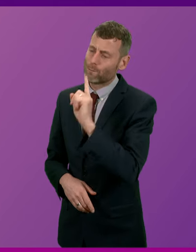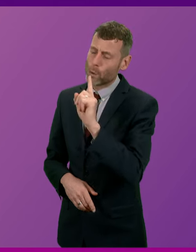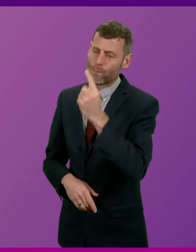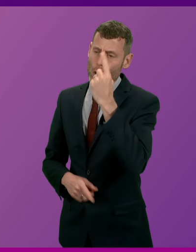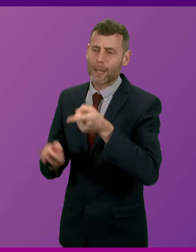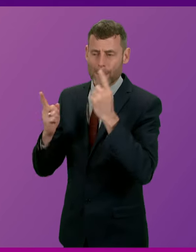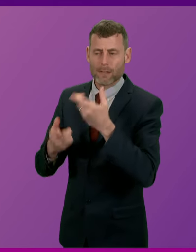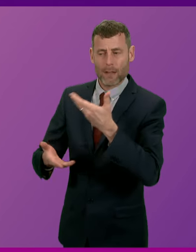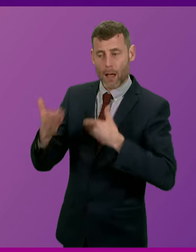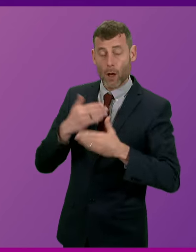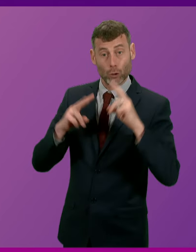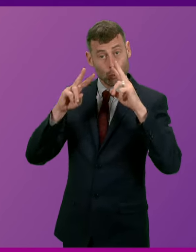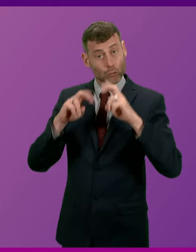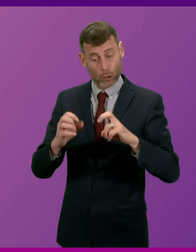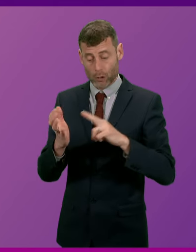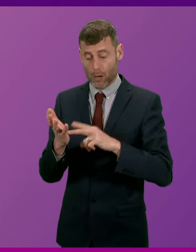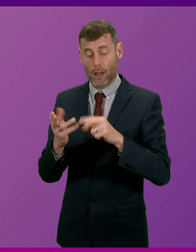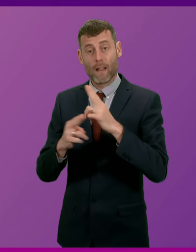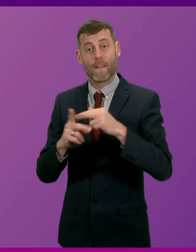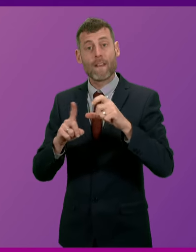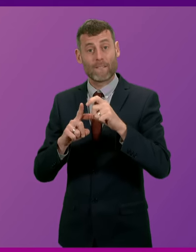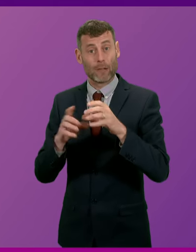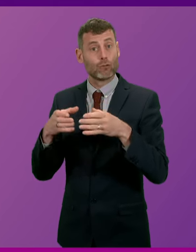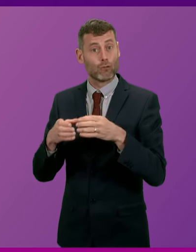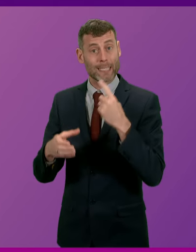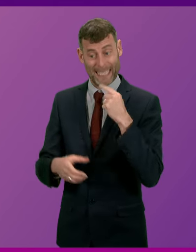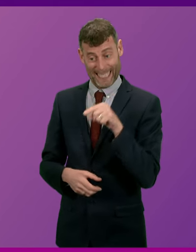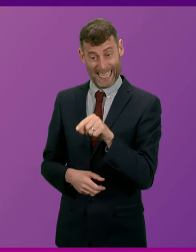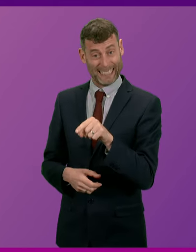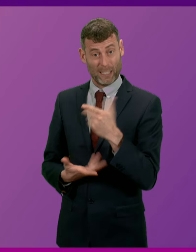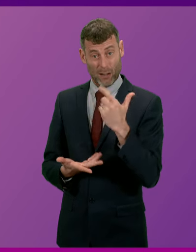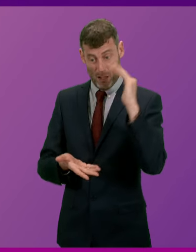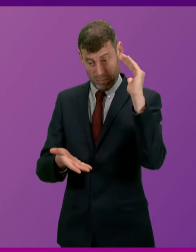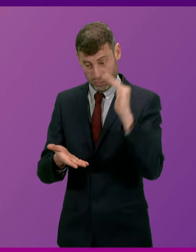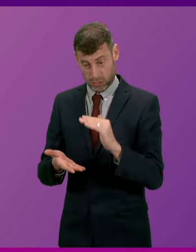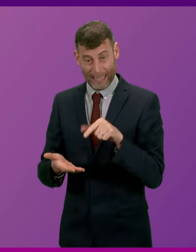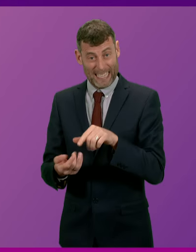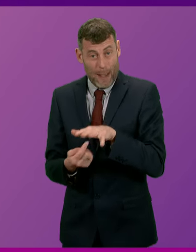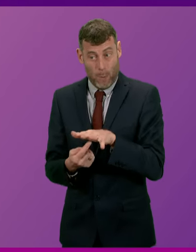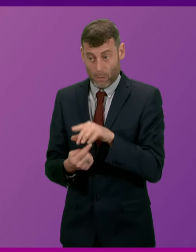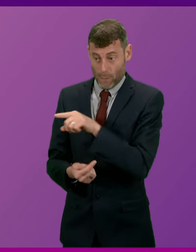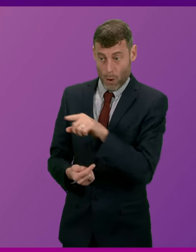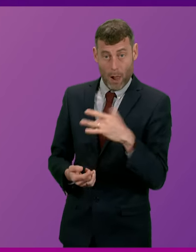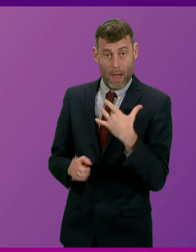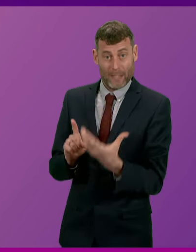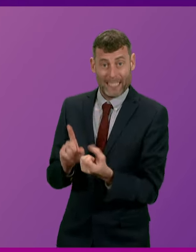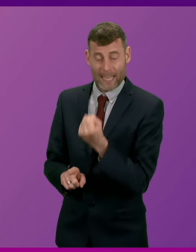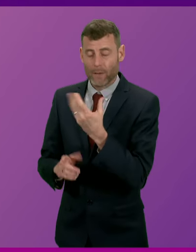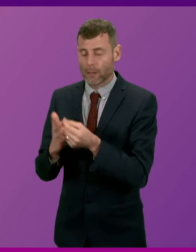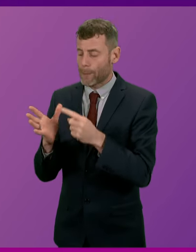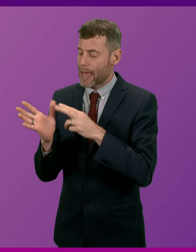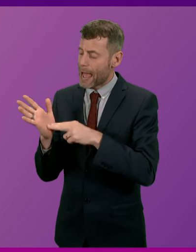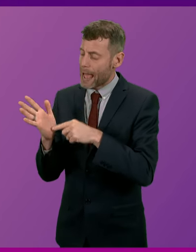research by the Nuffield Trust has revealed that there are shortages in the UK of life-saving medicines such as antibiotics,